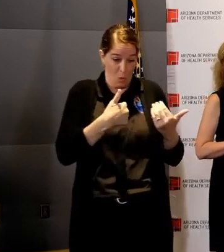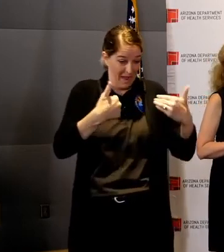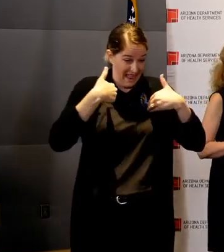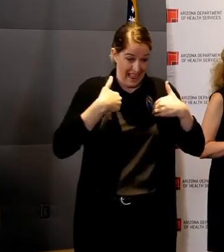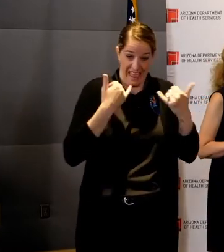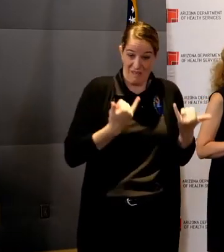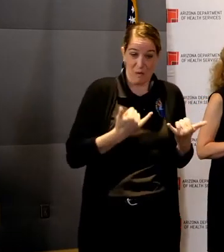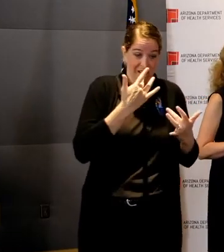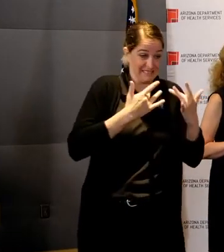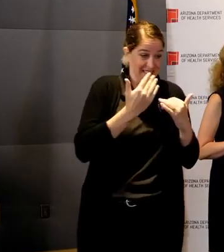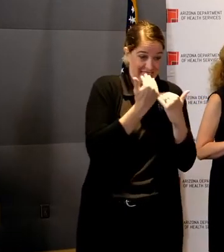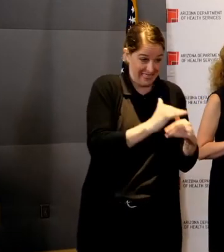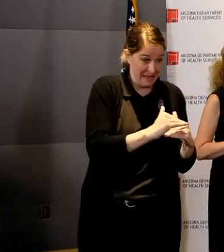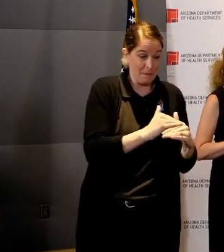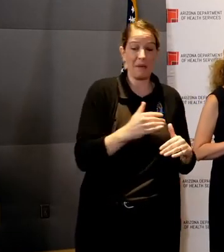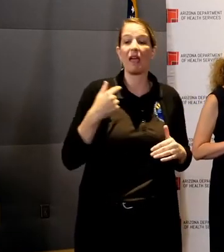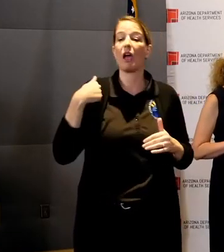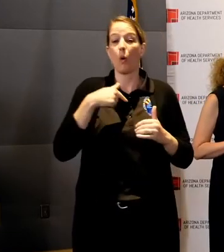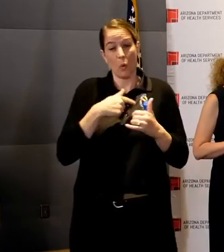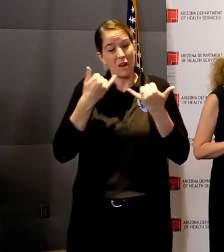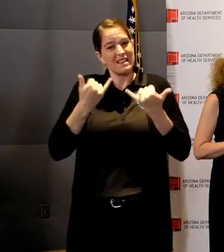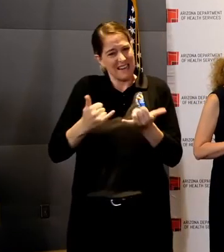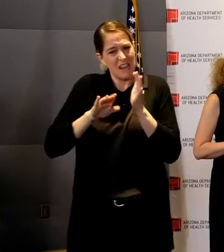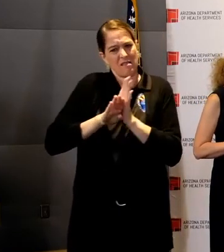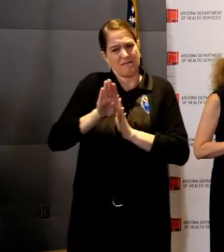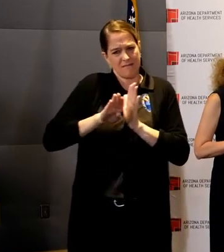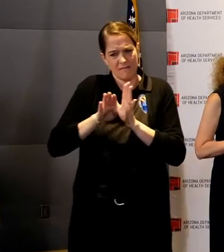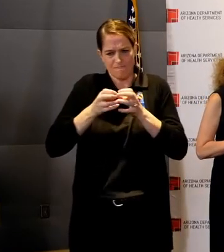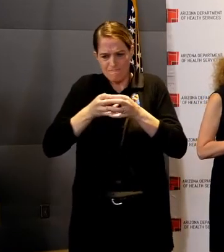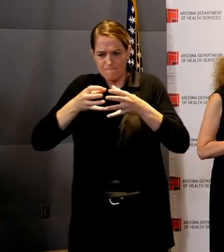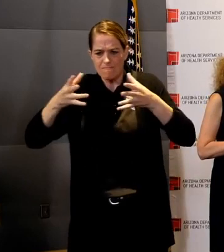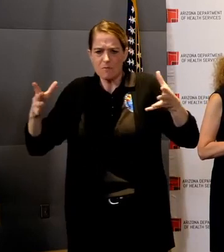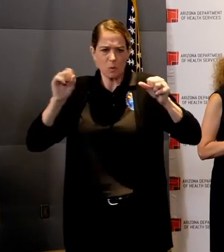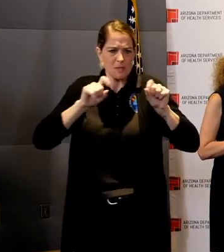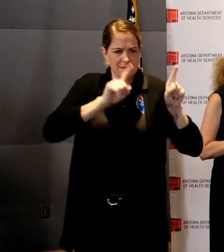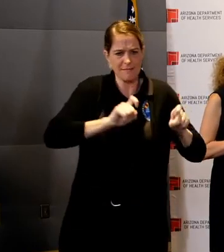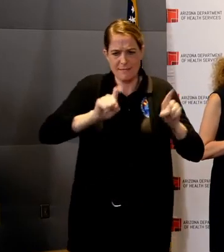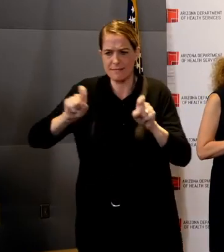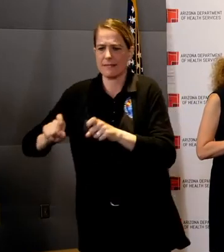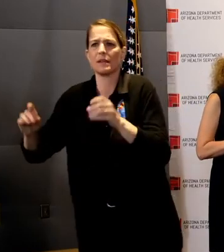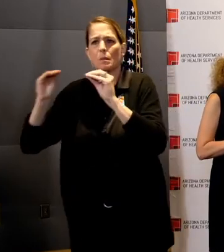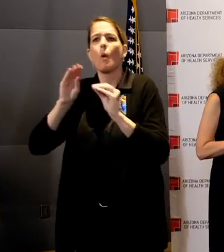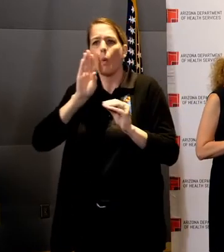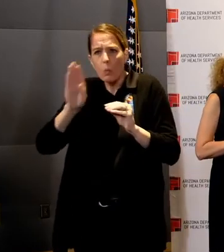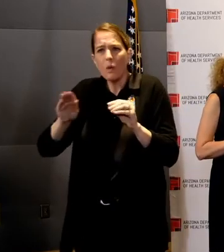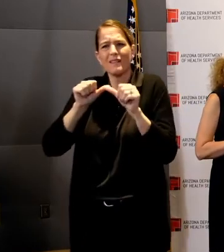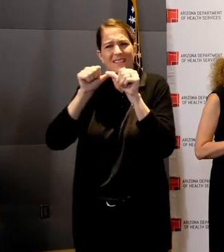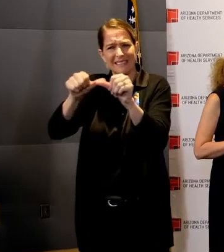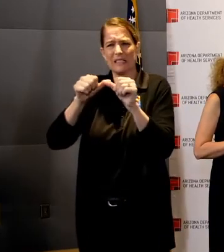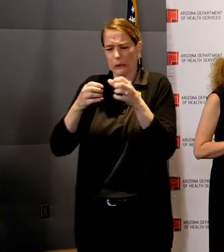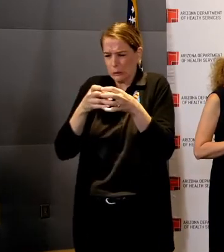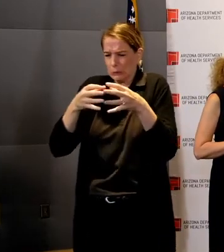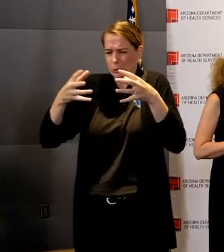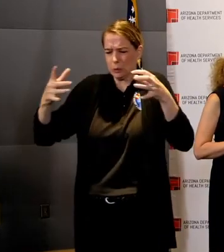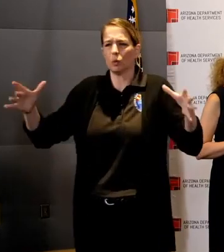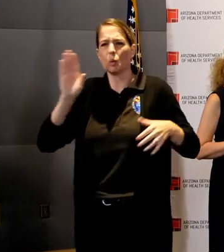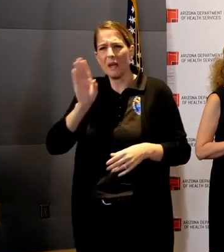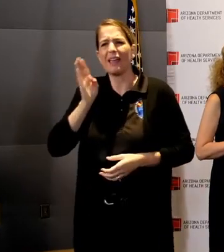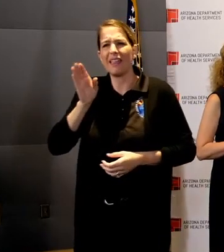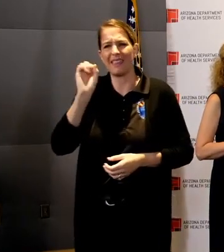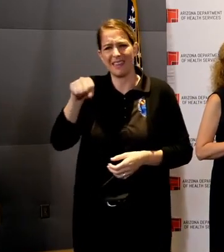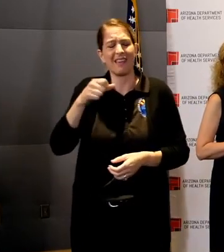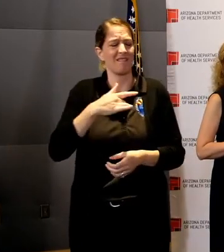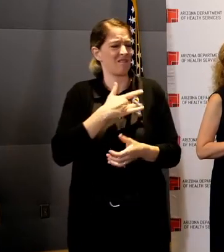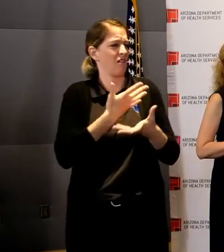have expanded testing and how we will continue to expand testing. And I'm, I'm confident in, in what we've shared with you